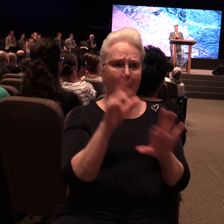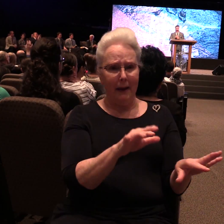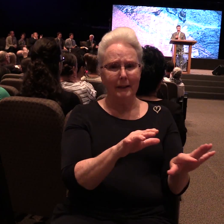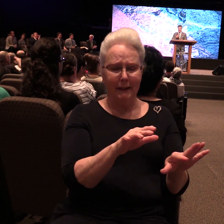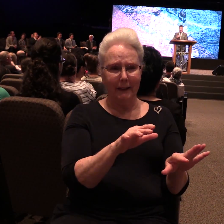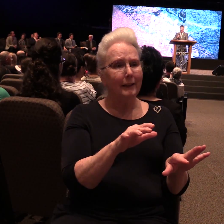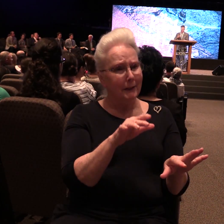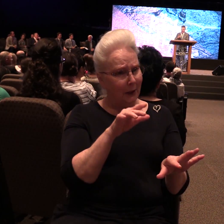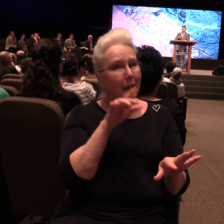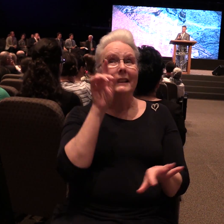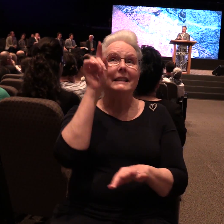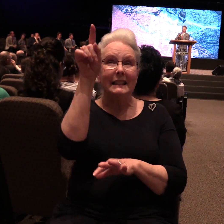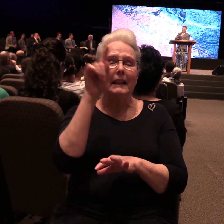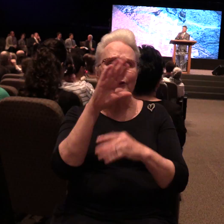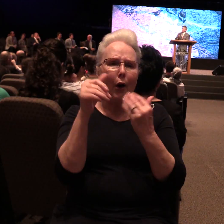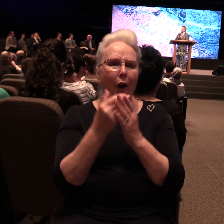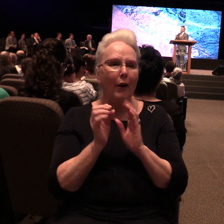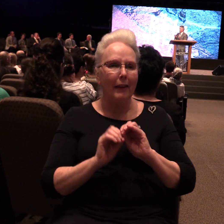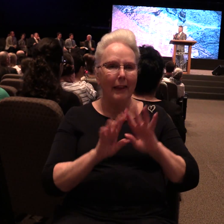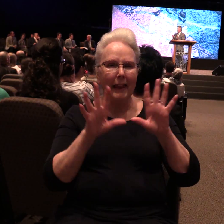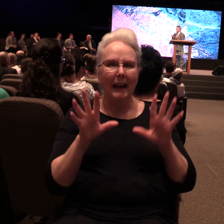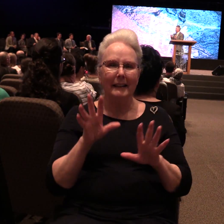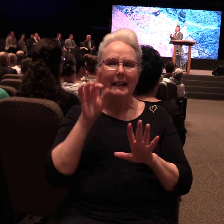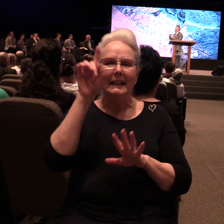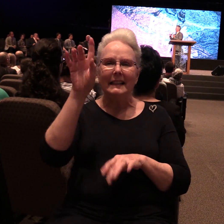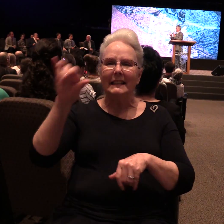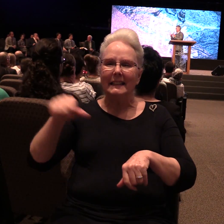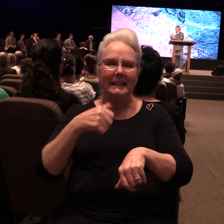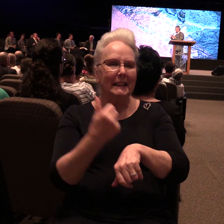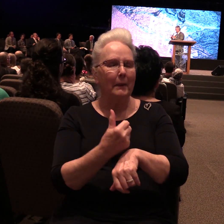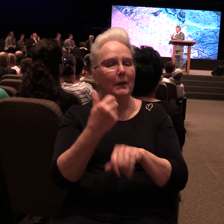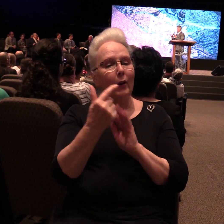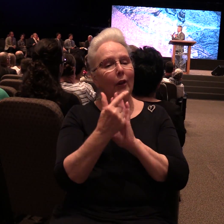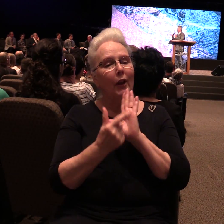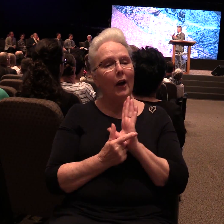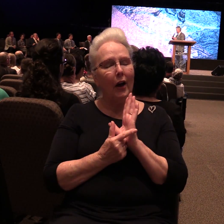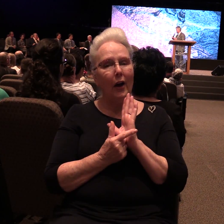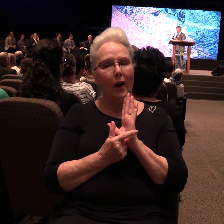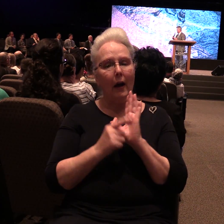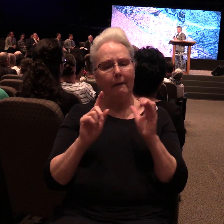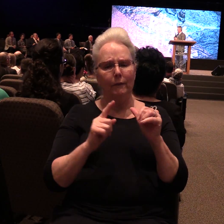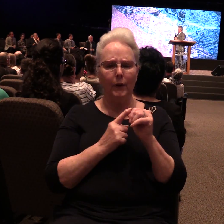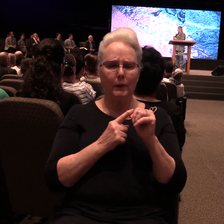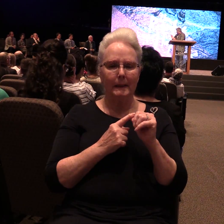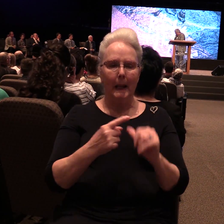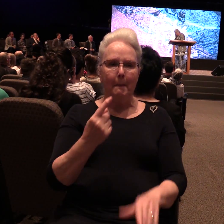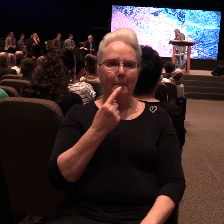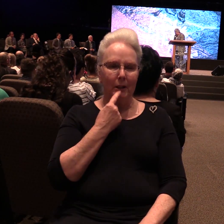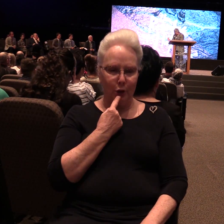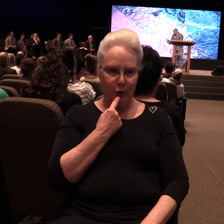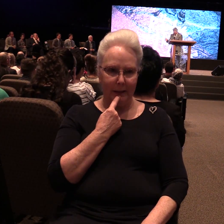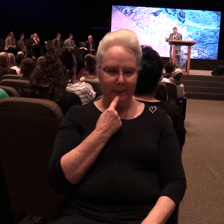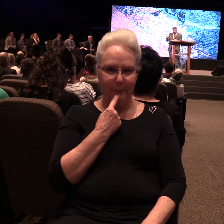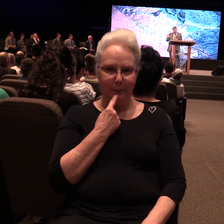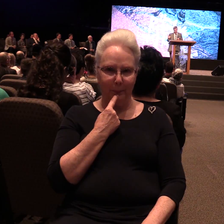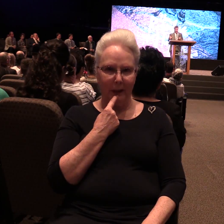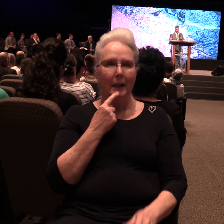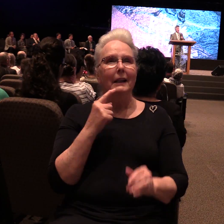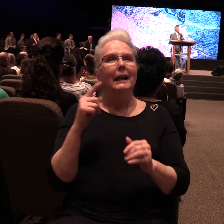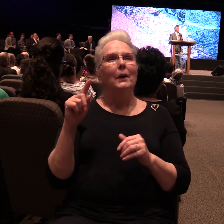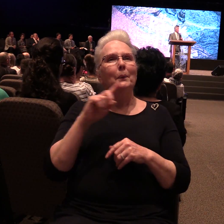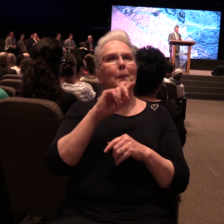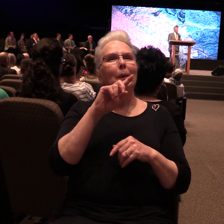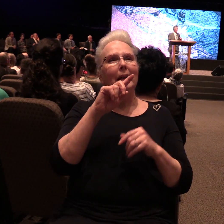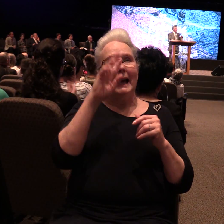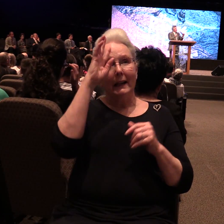In fact, God is establishing the law of first mention in the scripture. For the first time a concept is